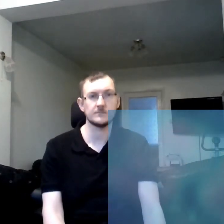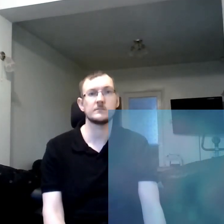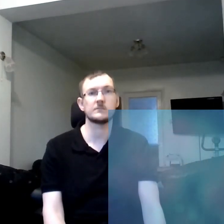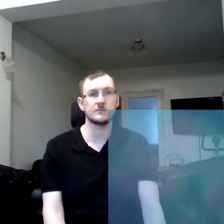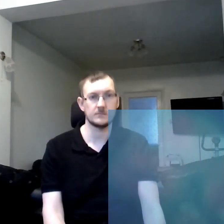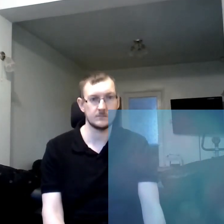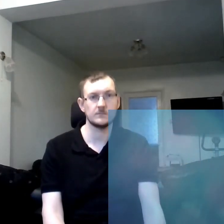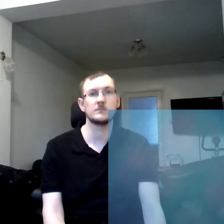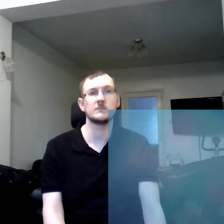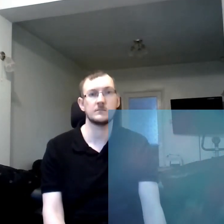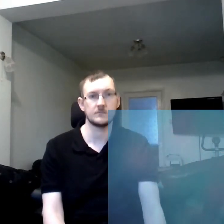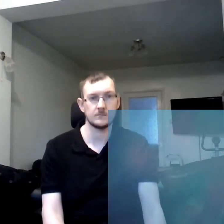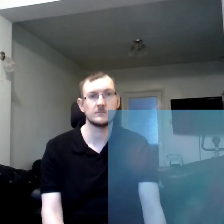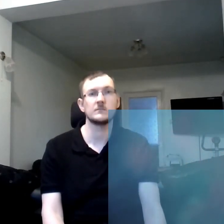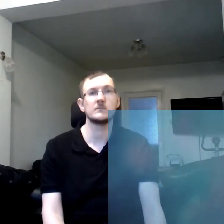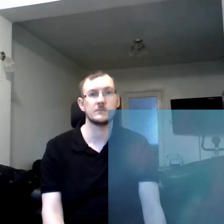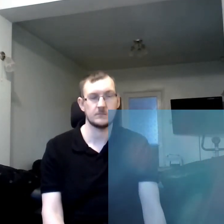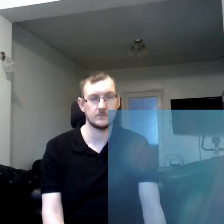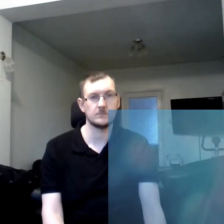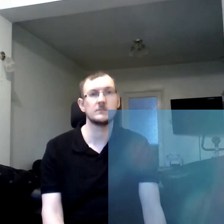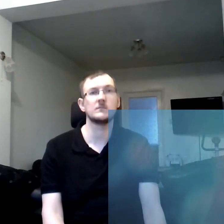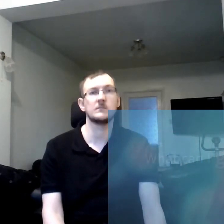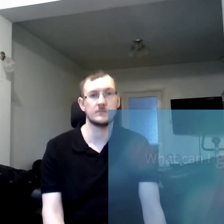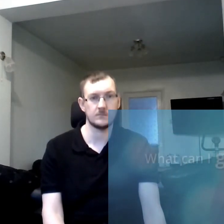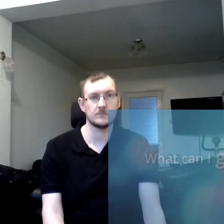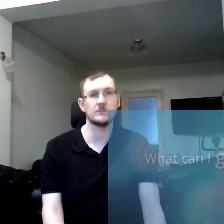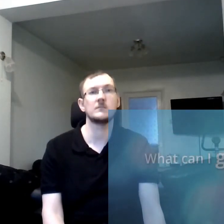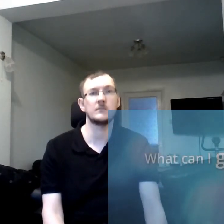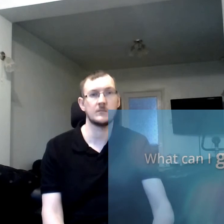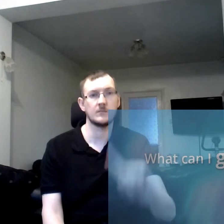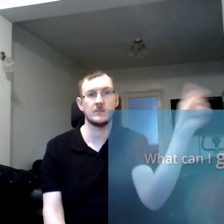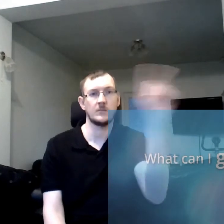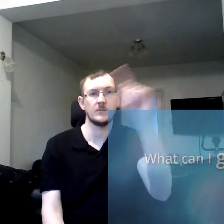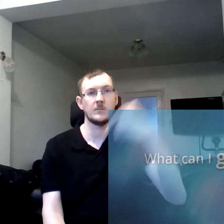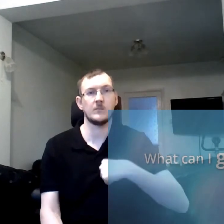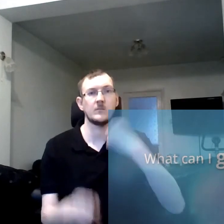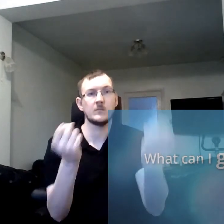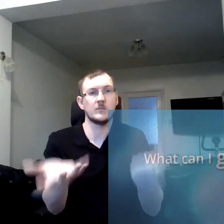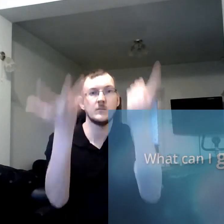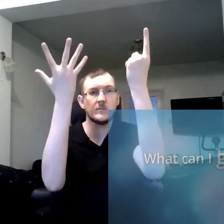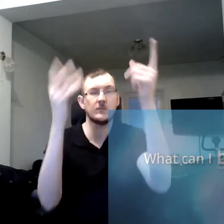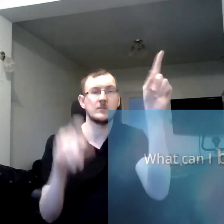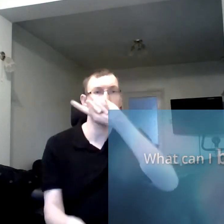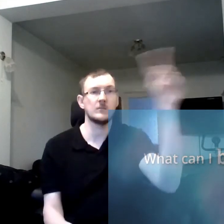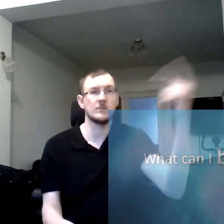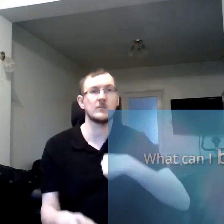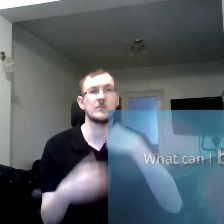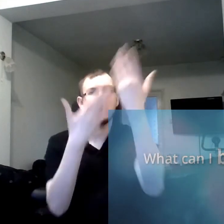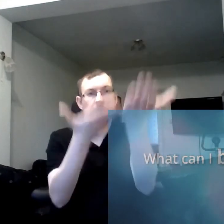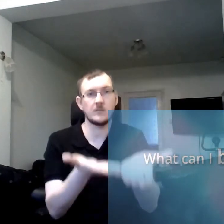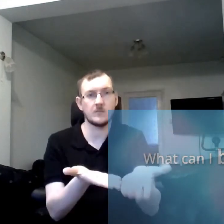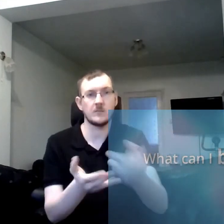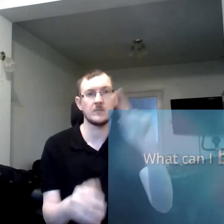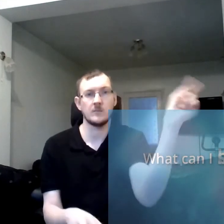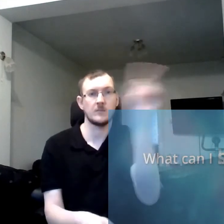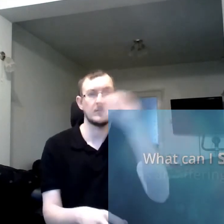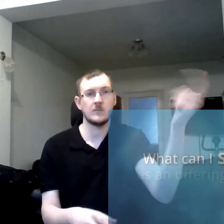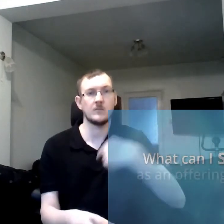I want to please your heart. What can I give? What can I sing? What